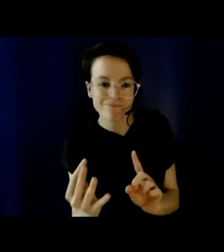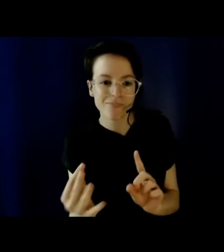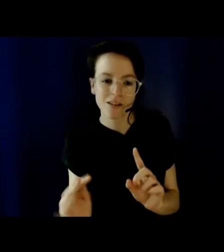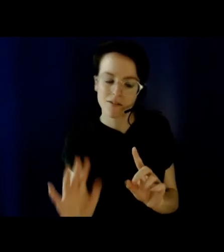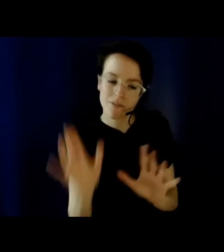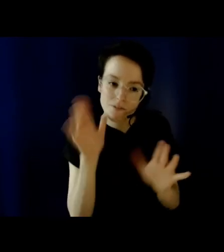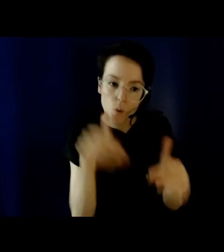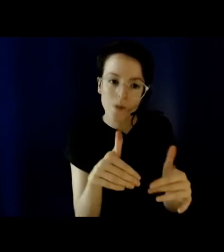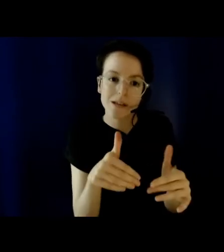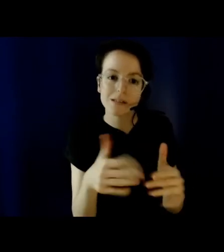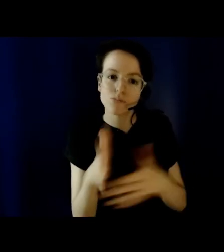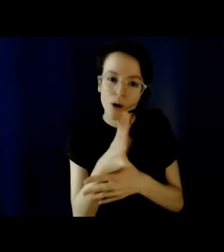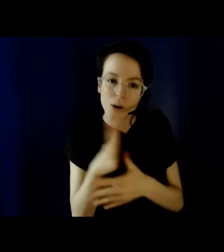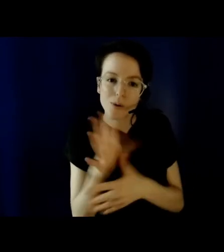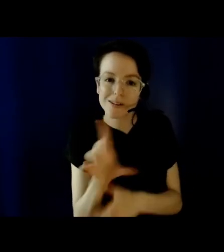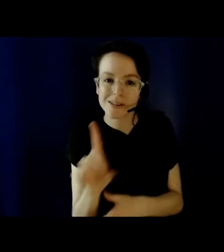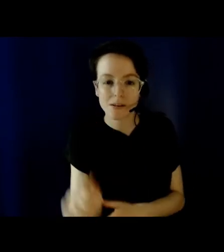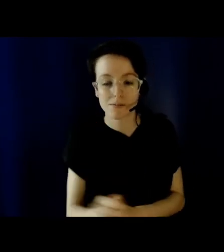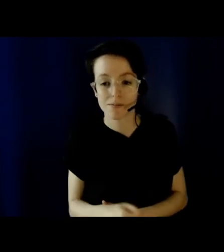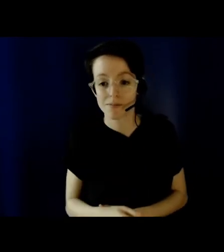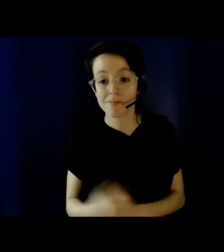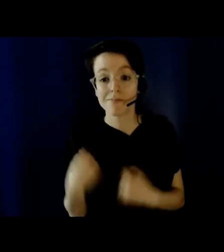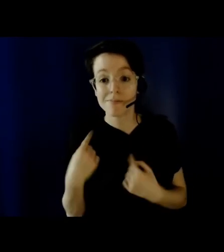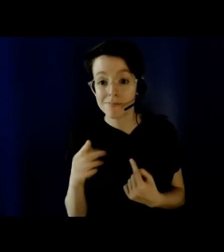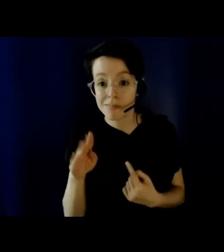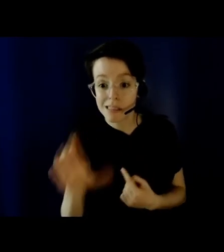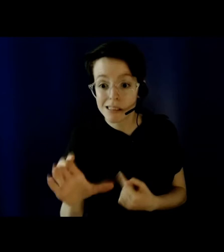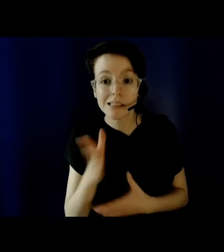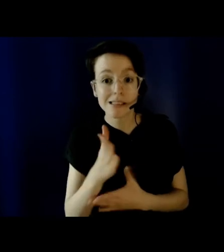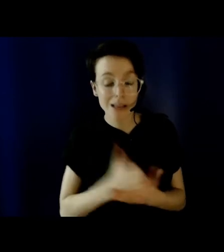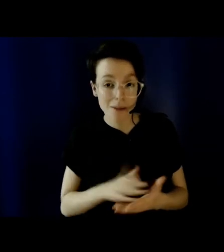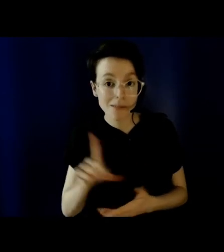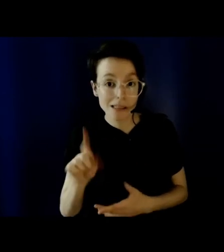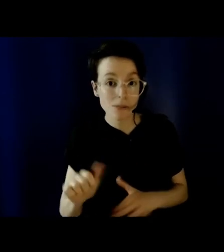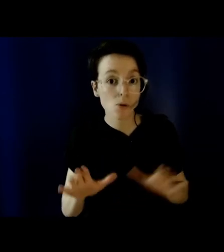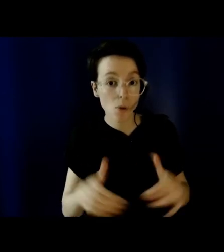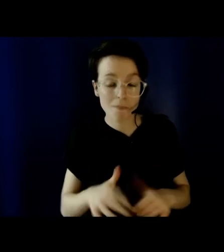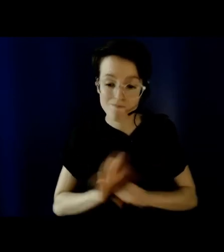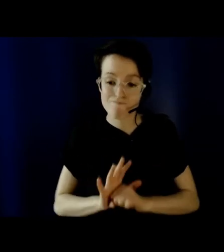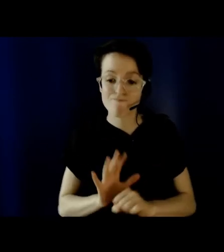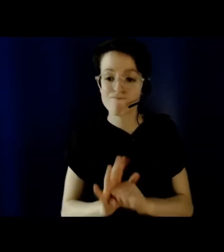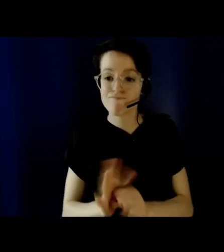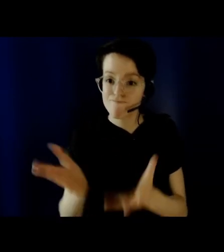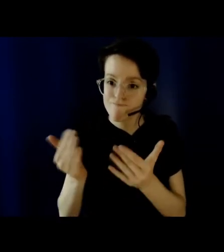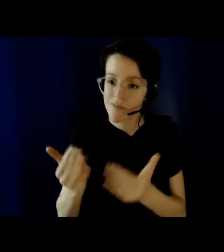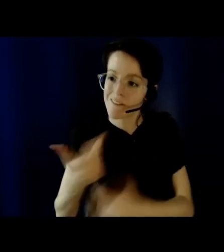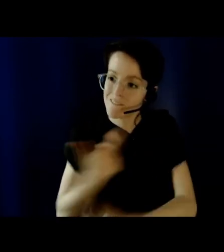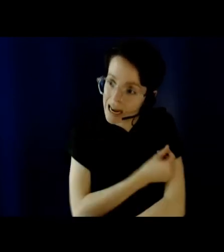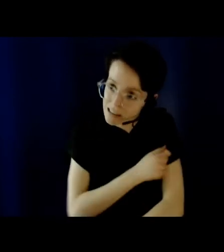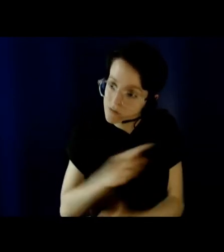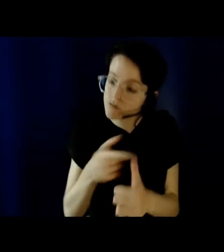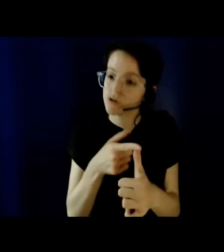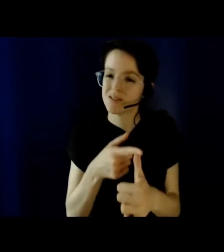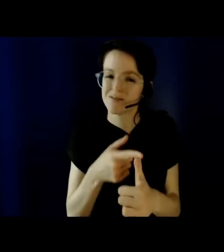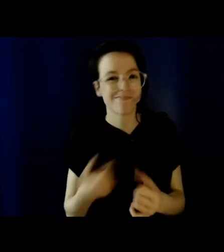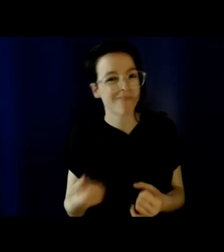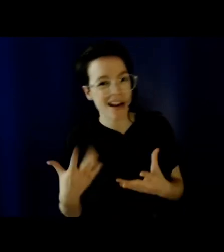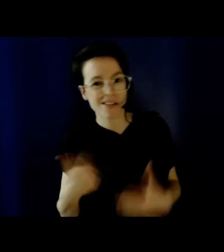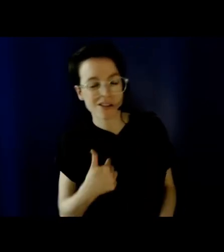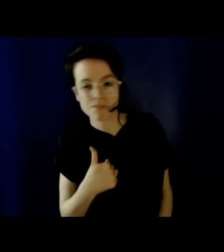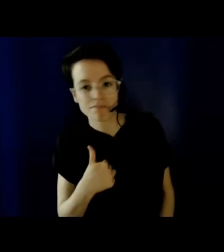advocacy groups were able to fight to get priority access to vaccines, but many of us didn't have that, despite other provinces